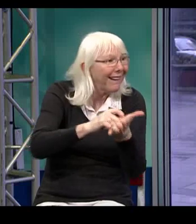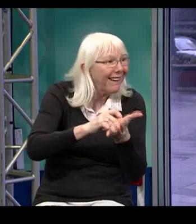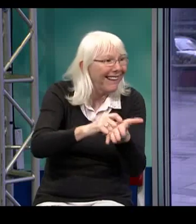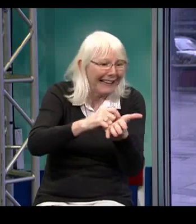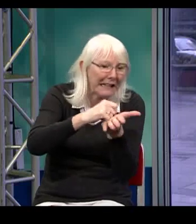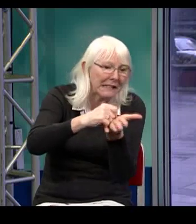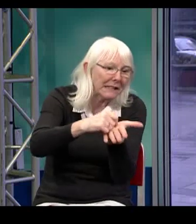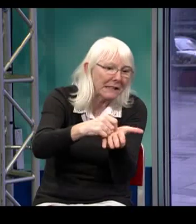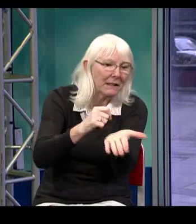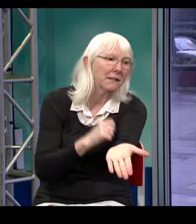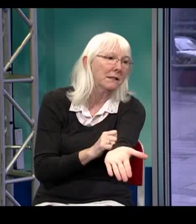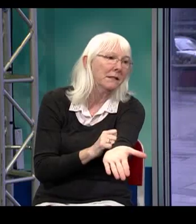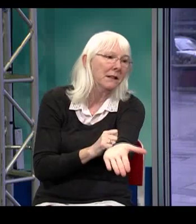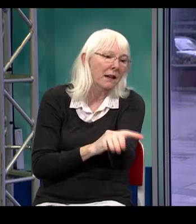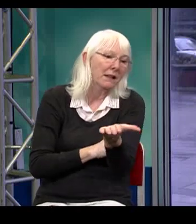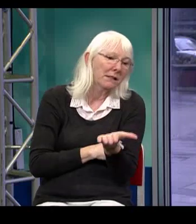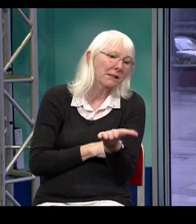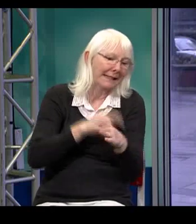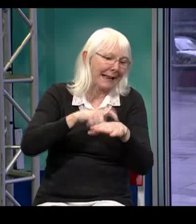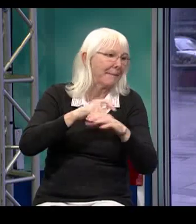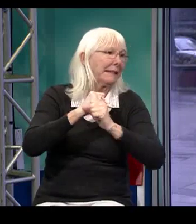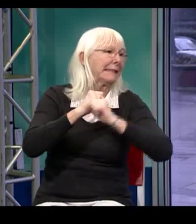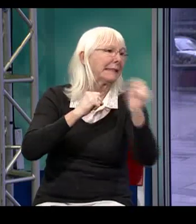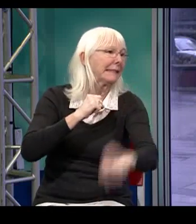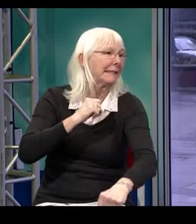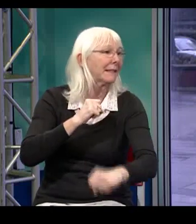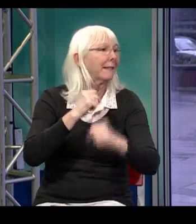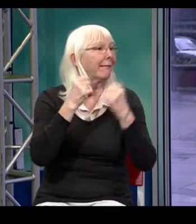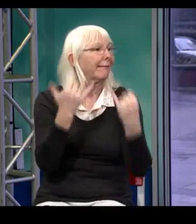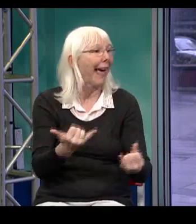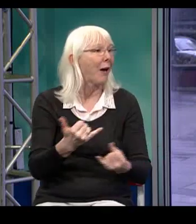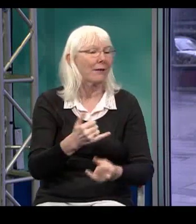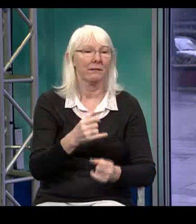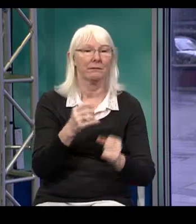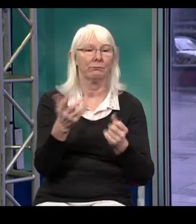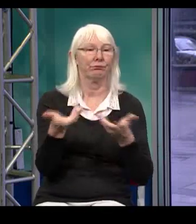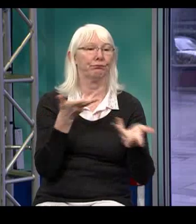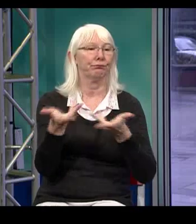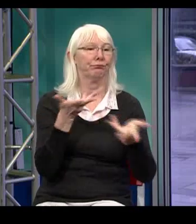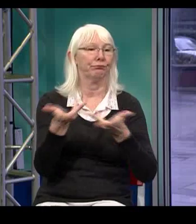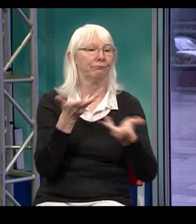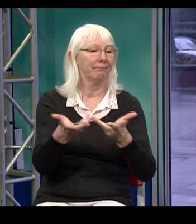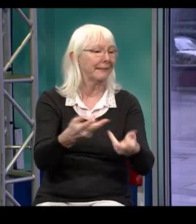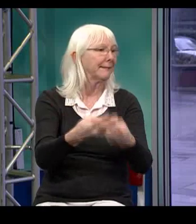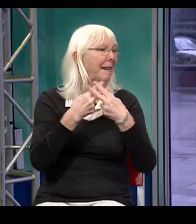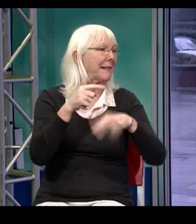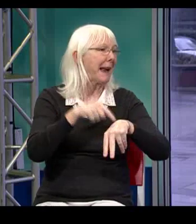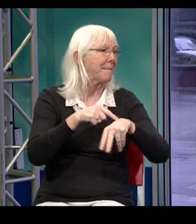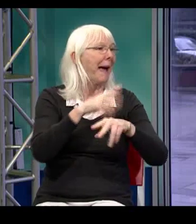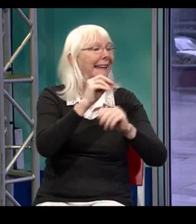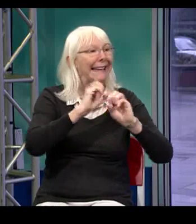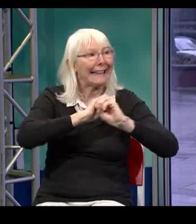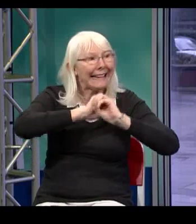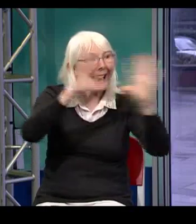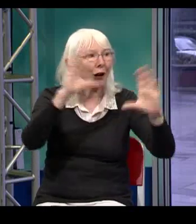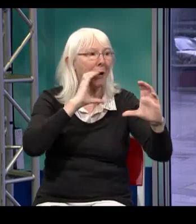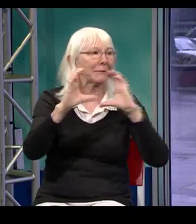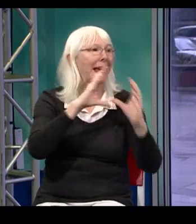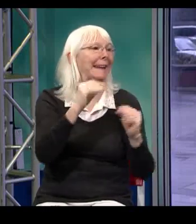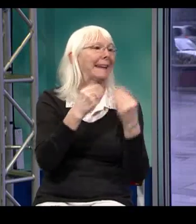realized how laborious it is to have writing back and forth. And how easy it is to have an interpreter there and have everything